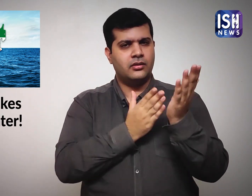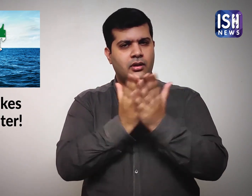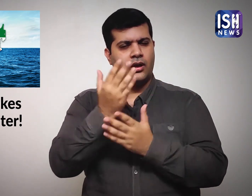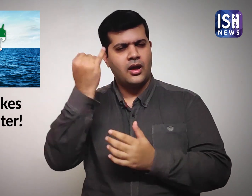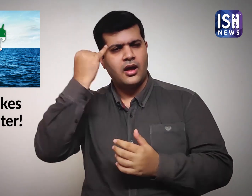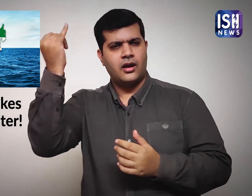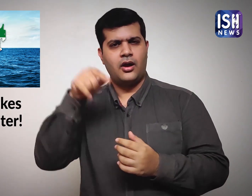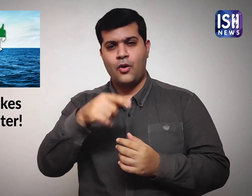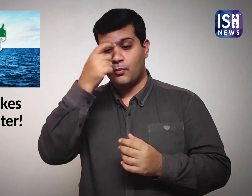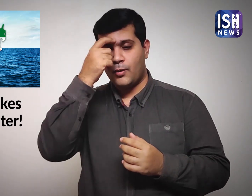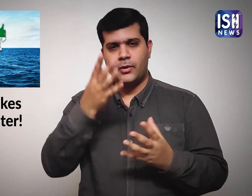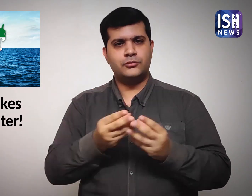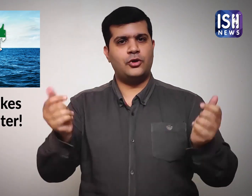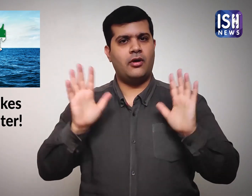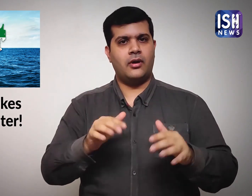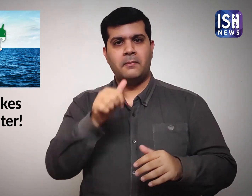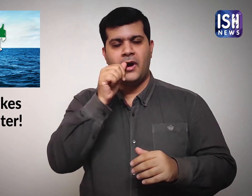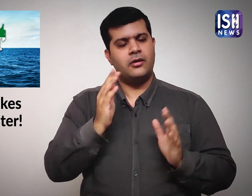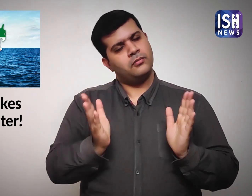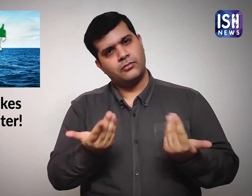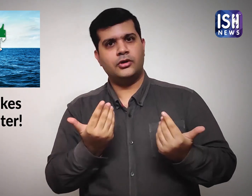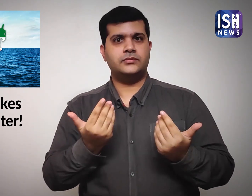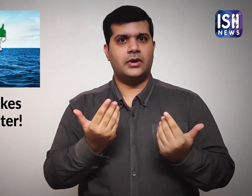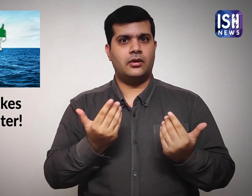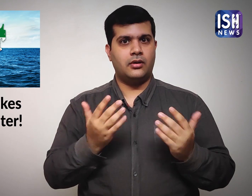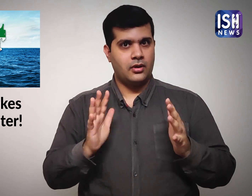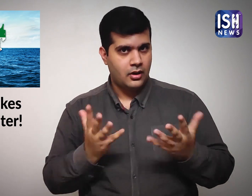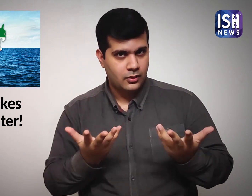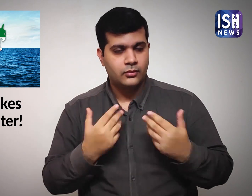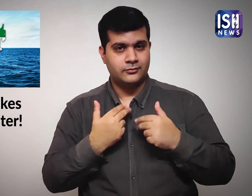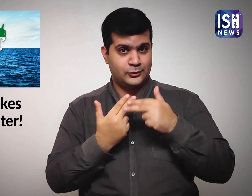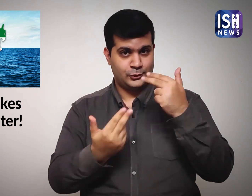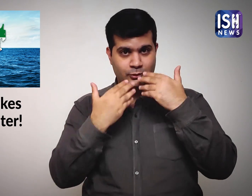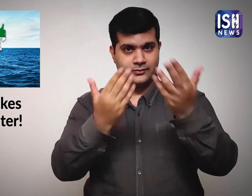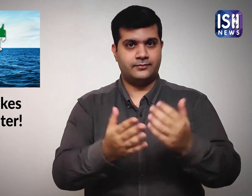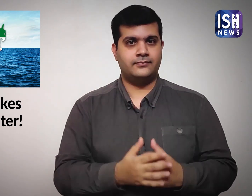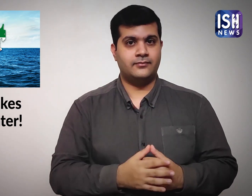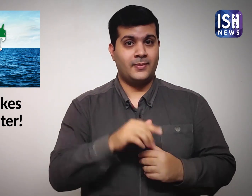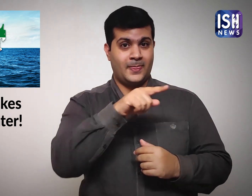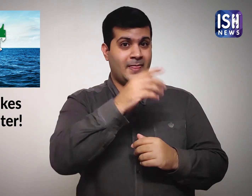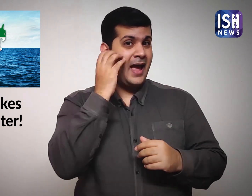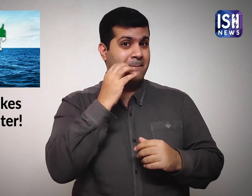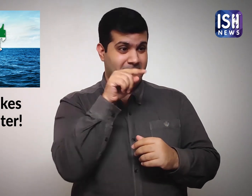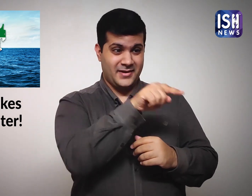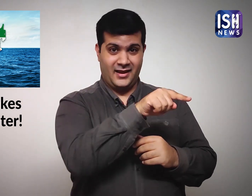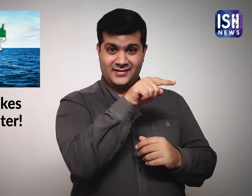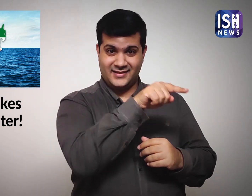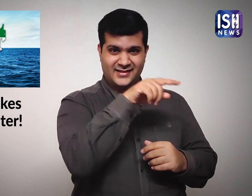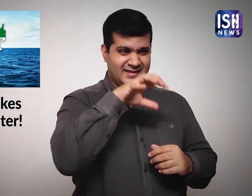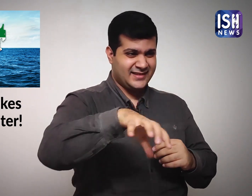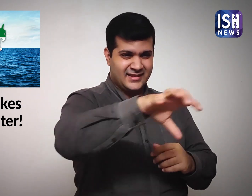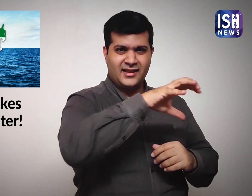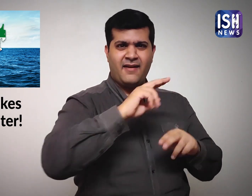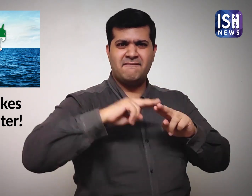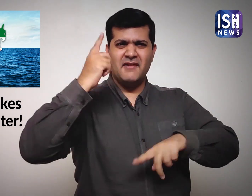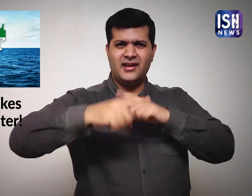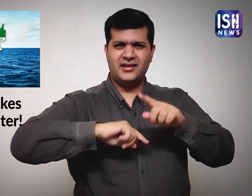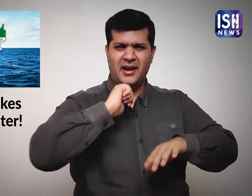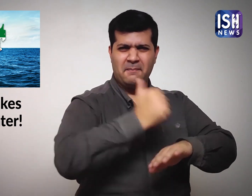But Emirates solved the problem by finding water. I will tell you how they did it. 12. They built many factories.